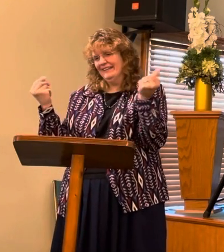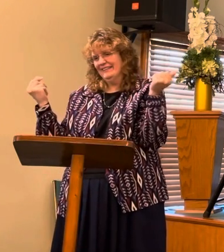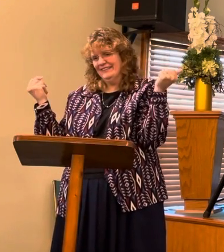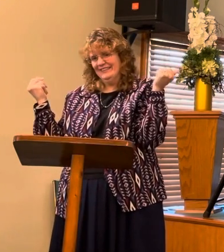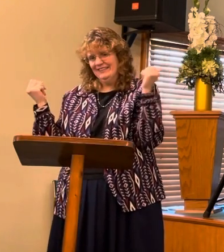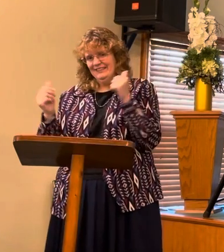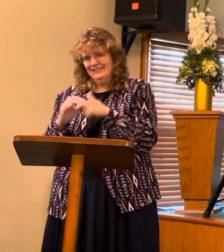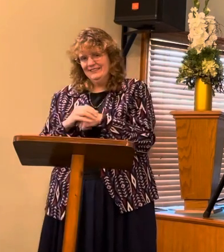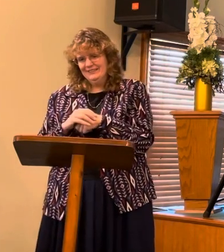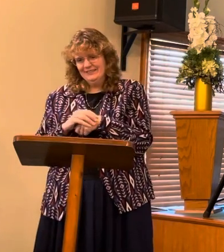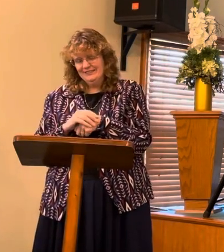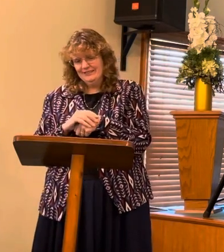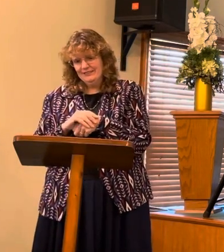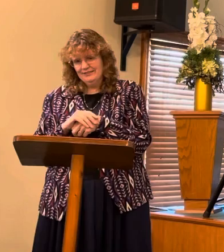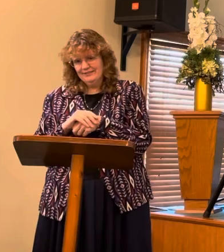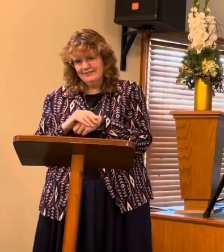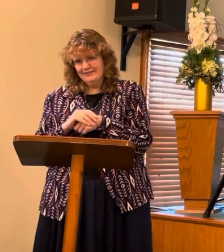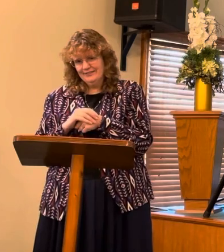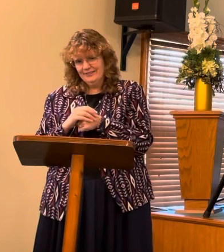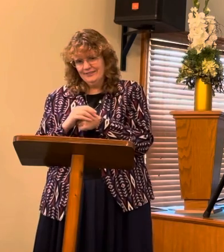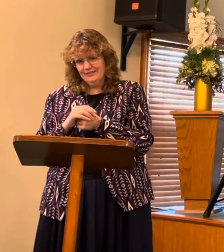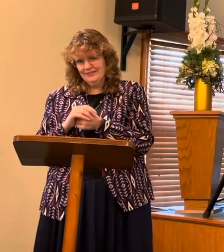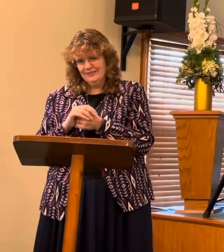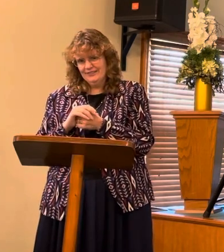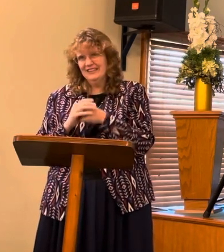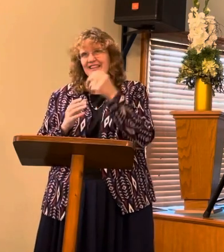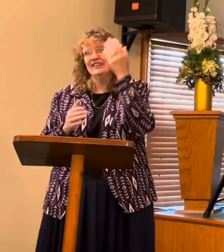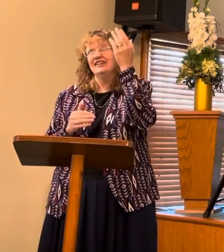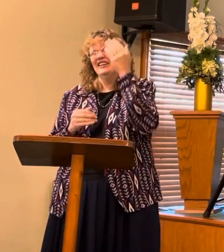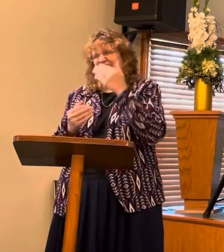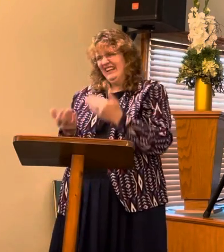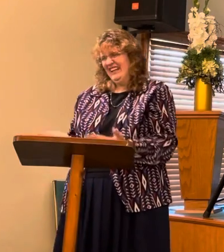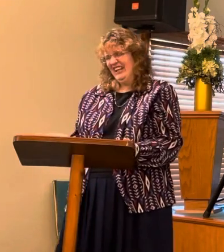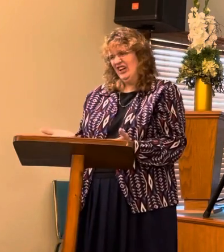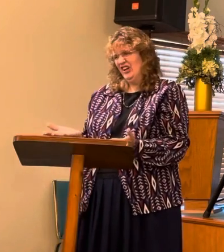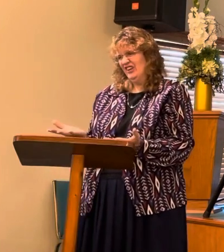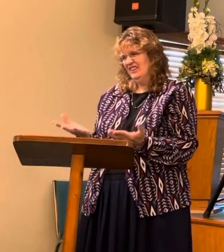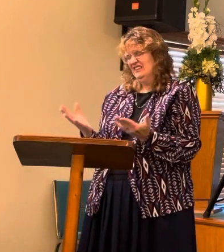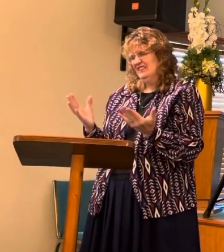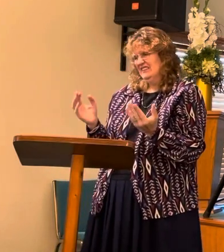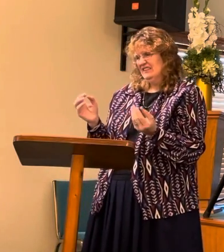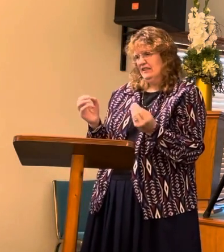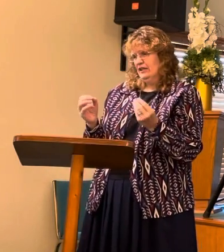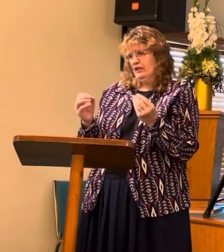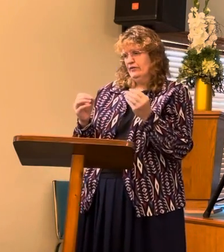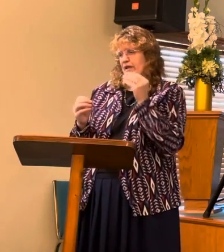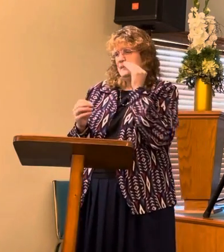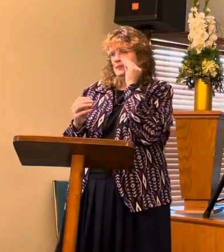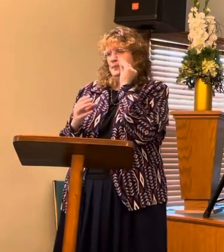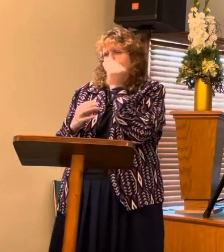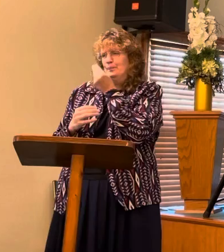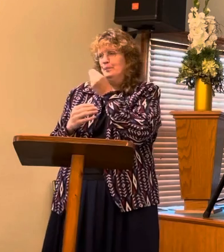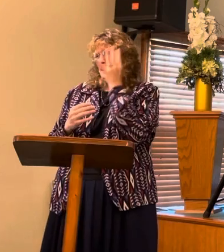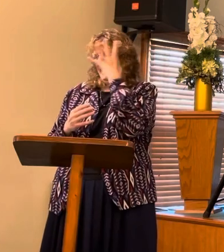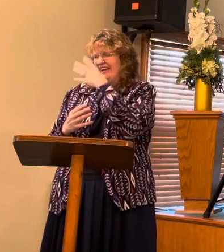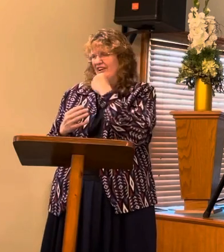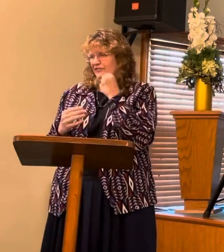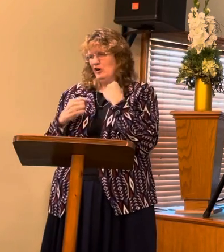Here they look but for a season,